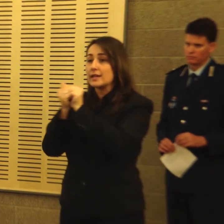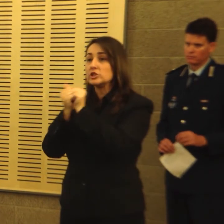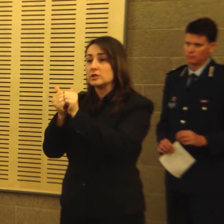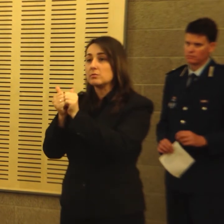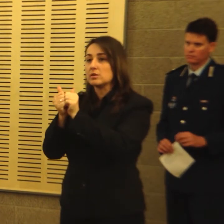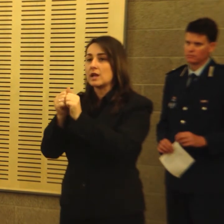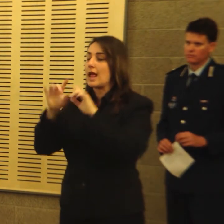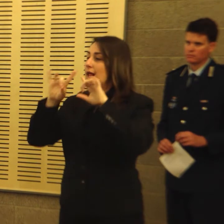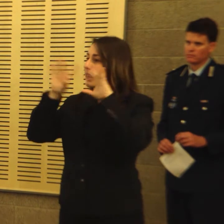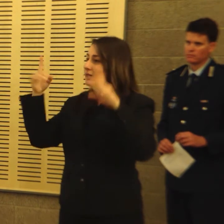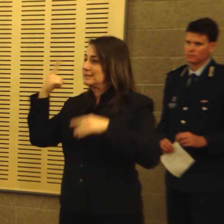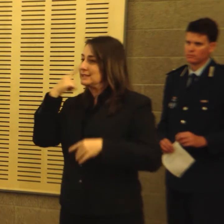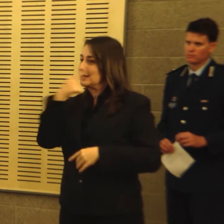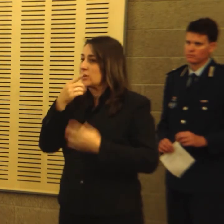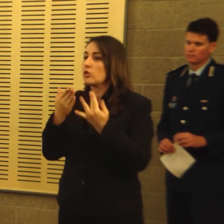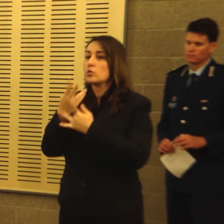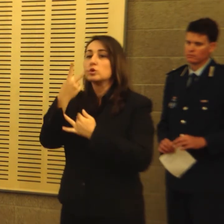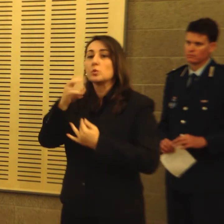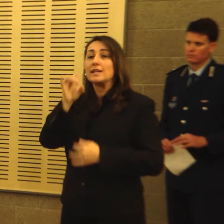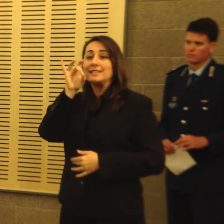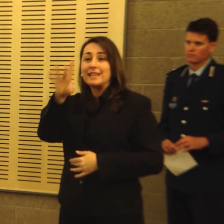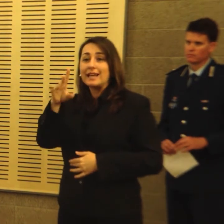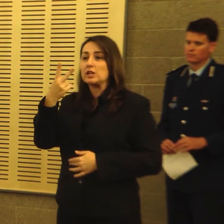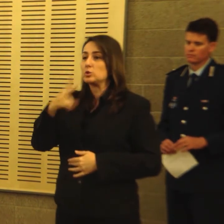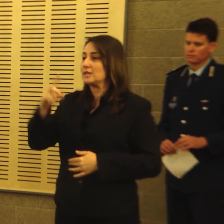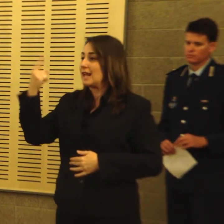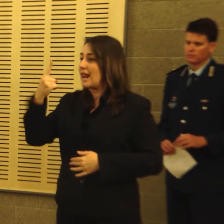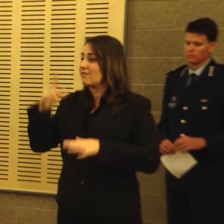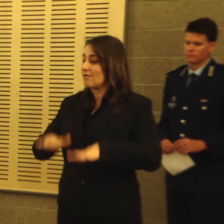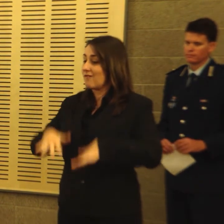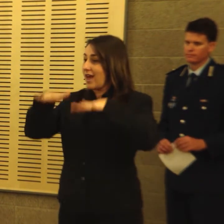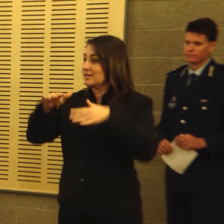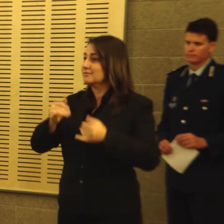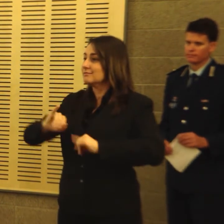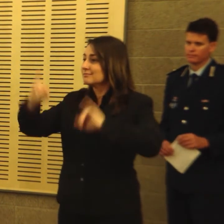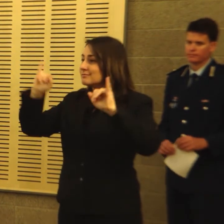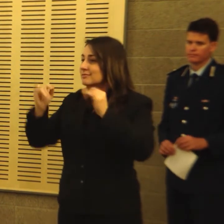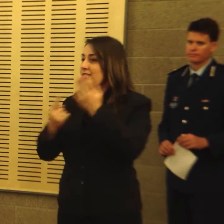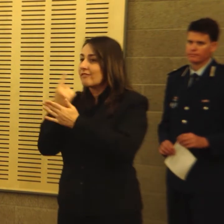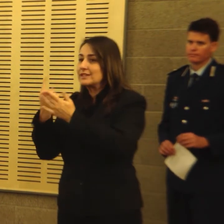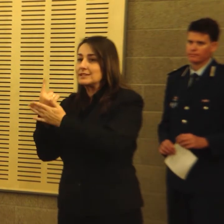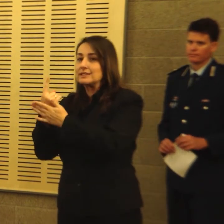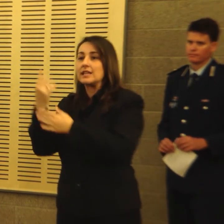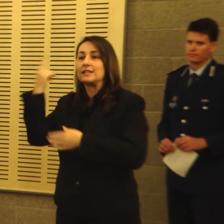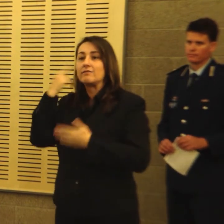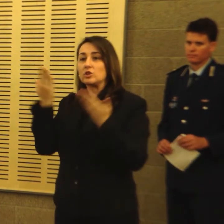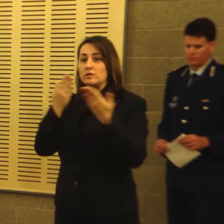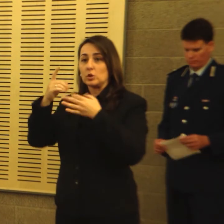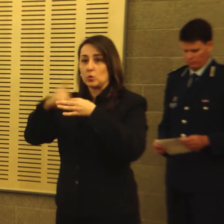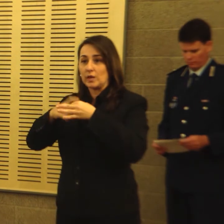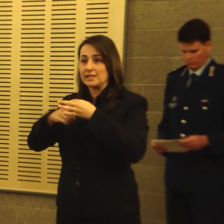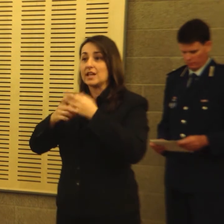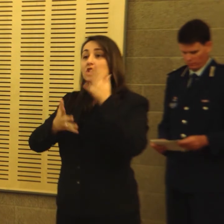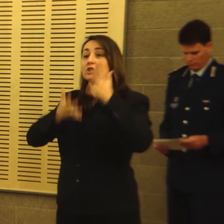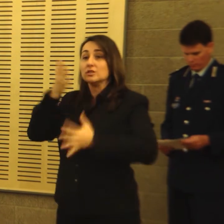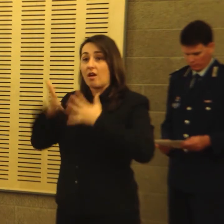witnessed during the 2010 and 2011 flooding events where Deaf Services Queensland signers were readily used to